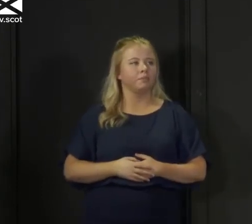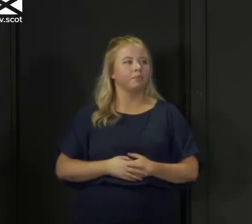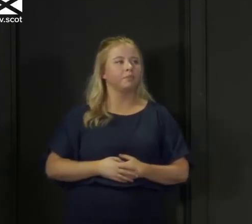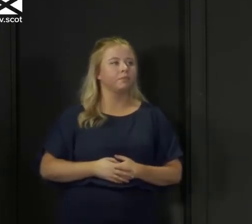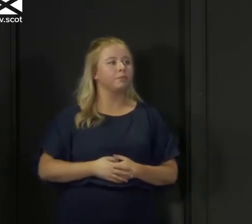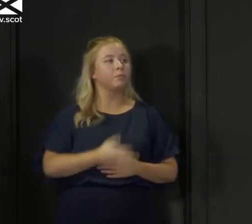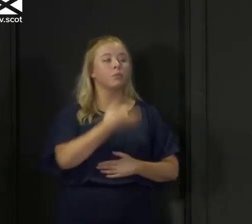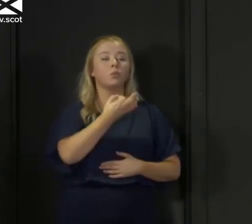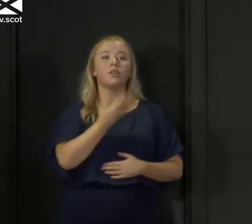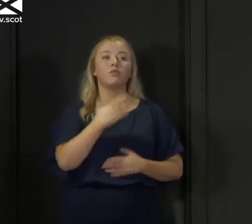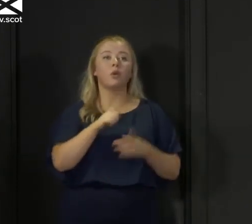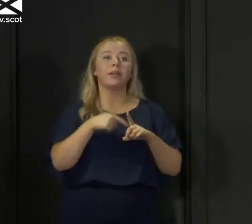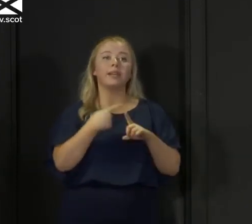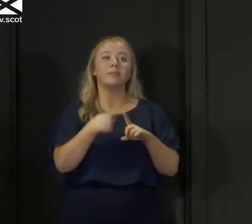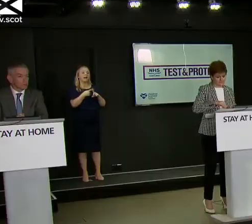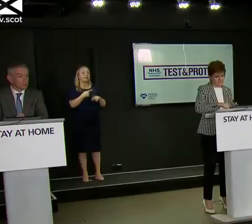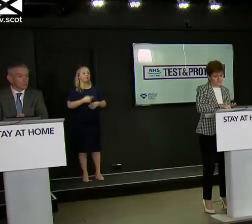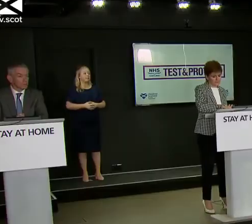from the Express.